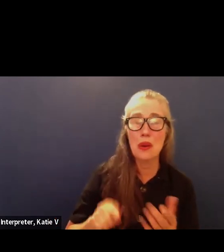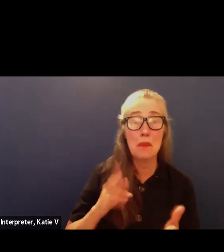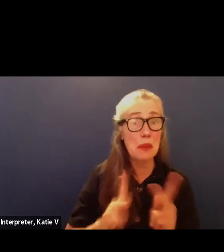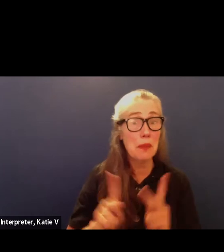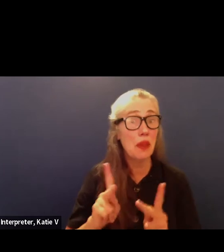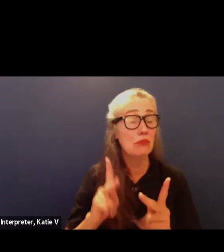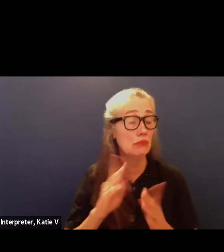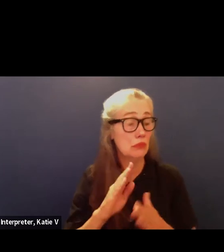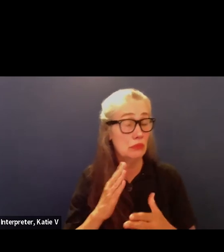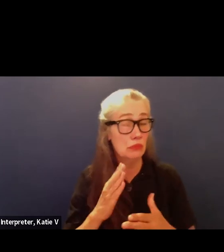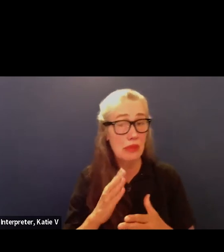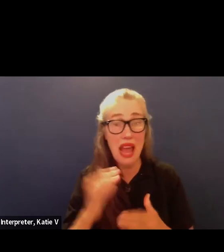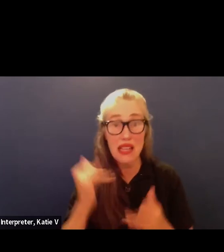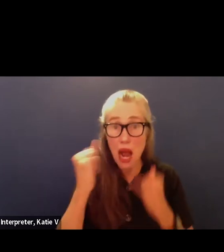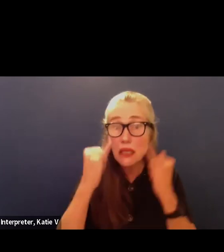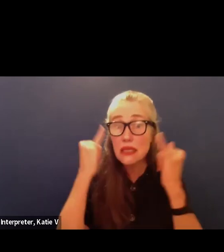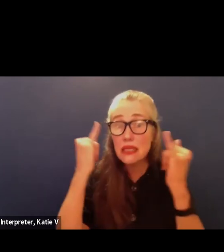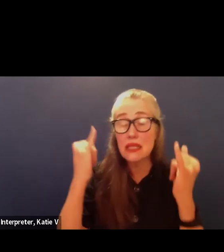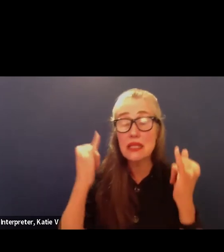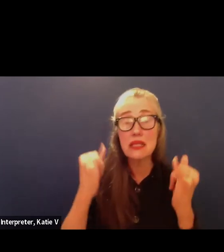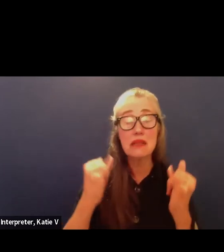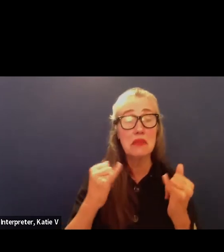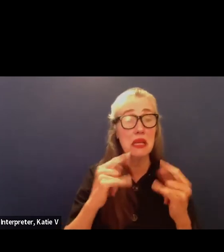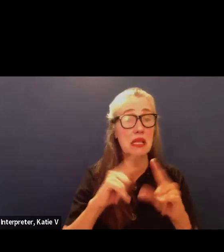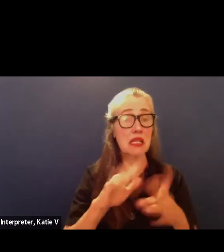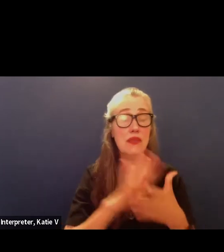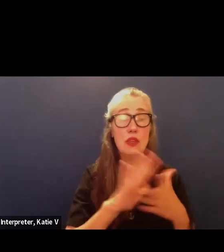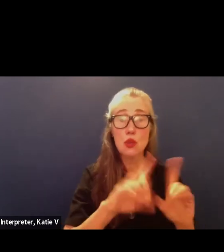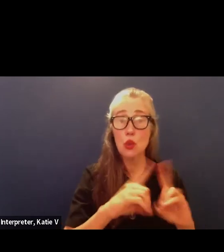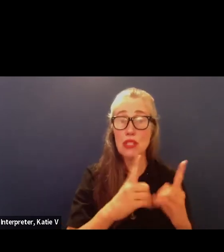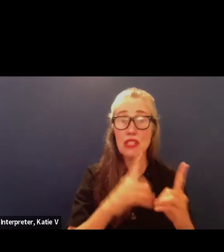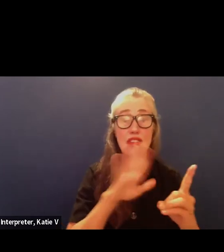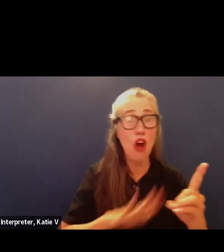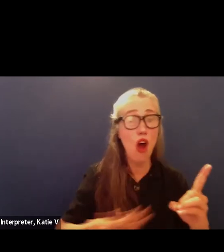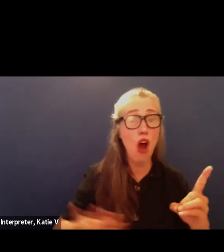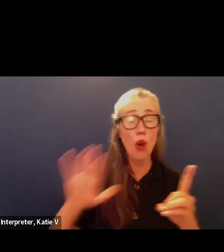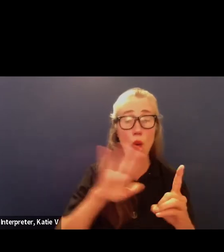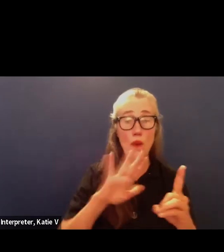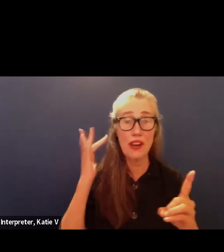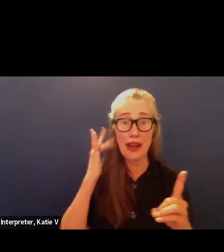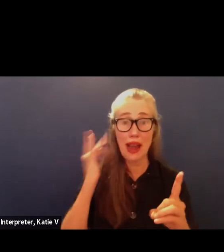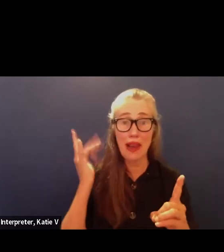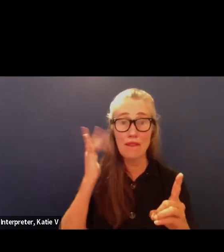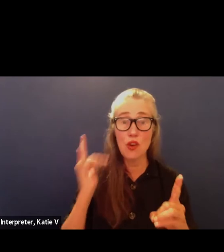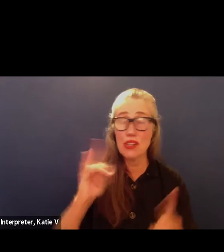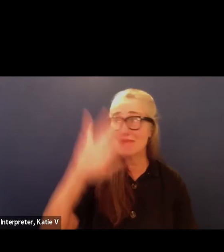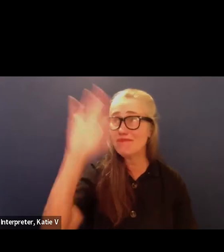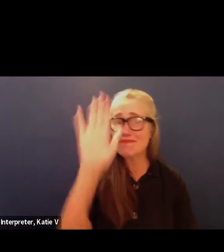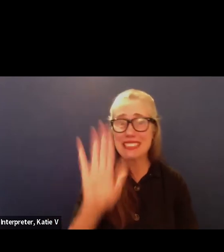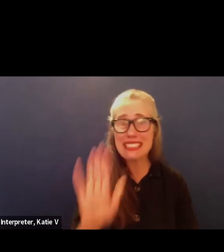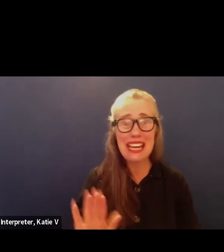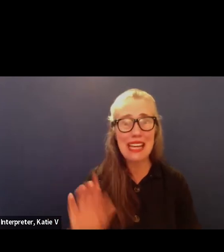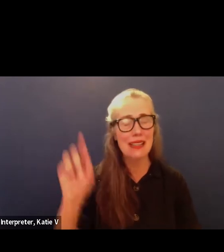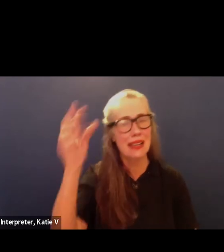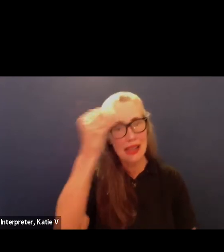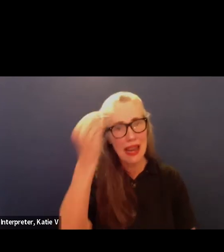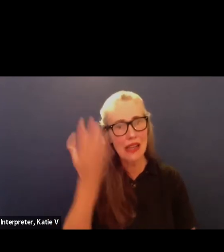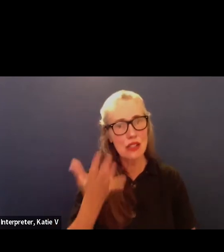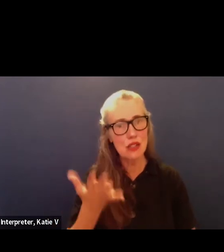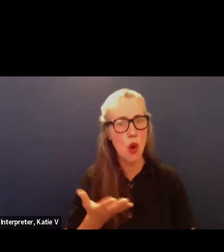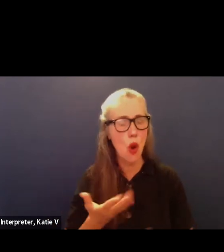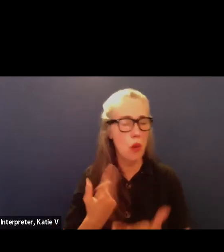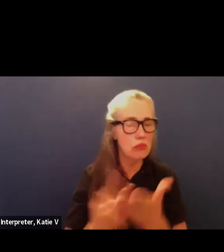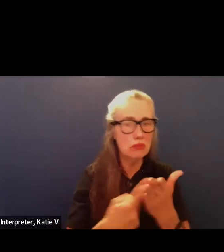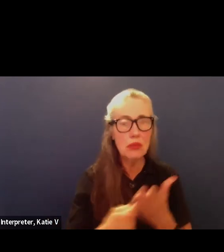and sharing from school districts across the state about what they are doing ways